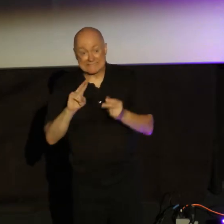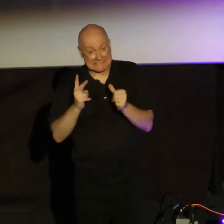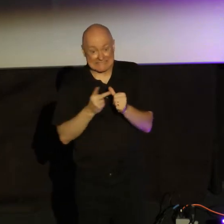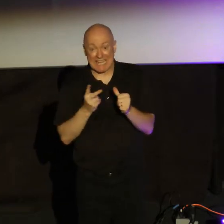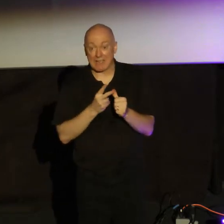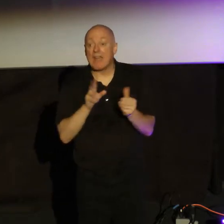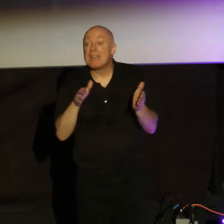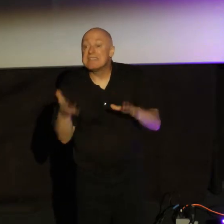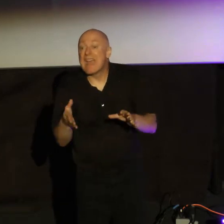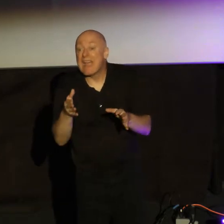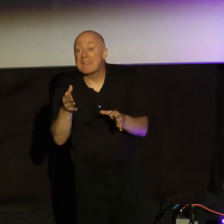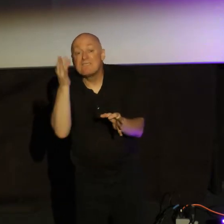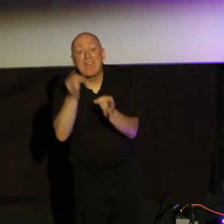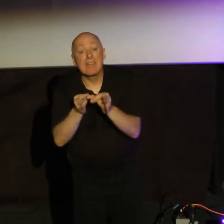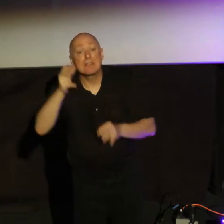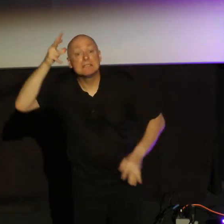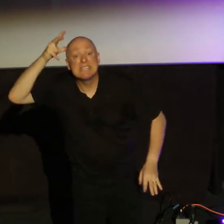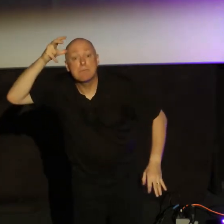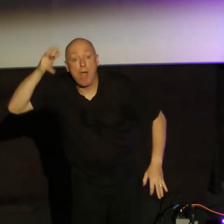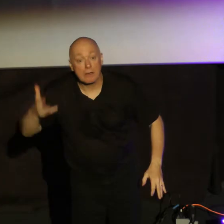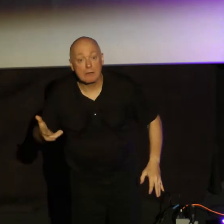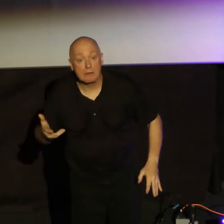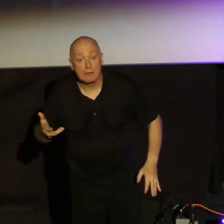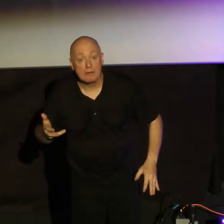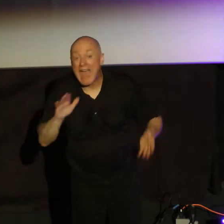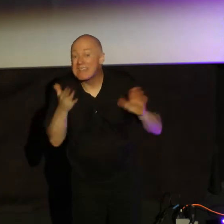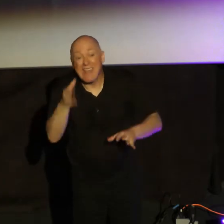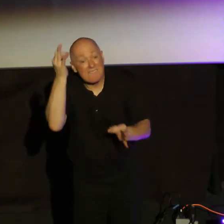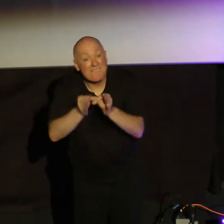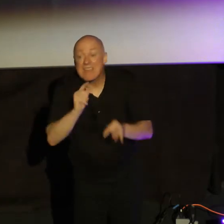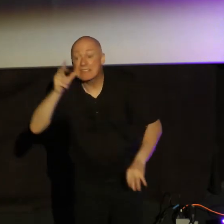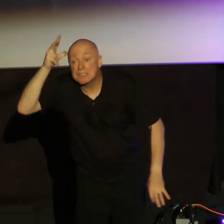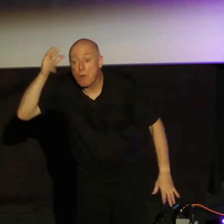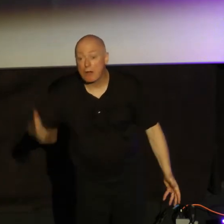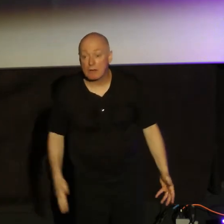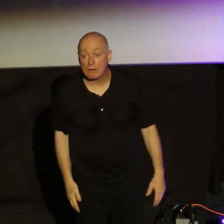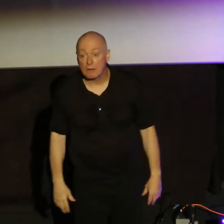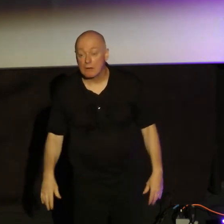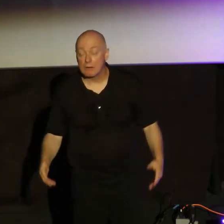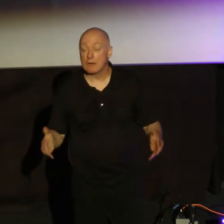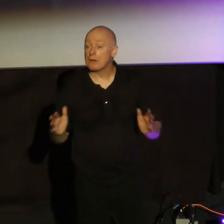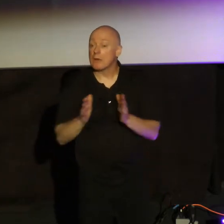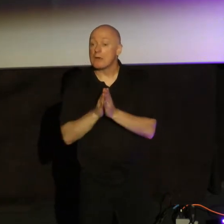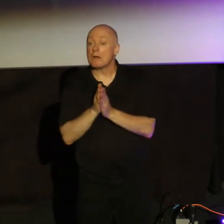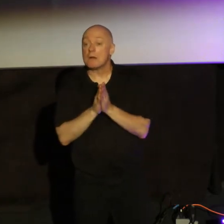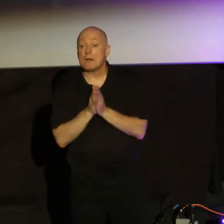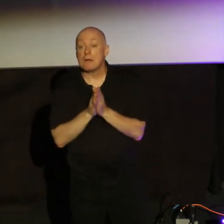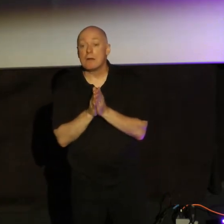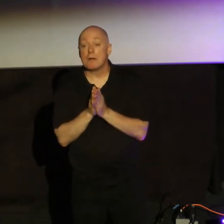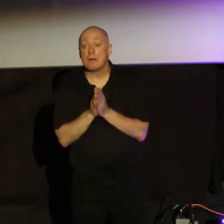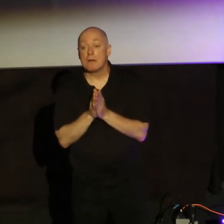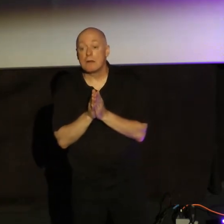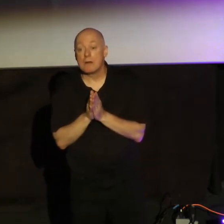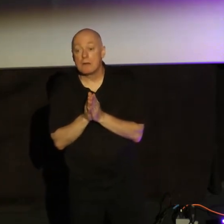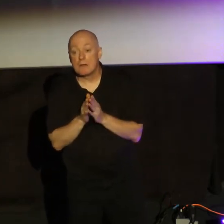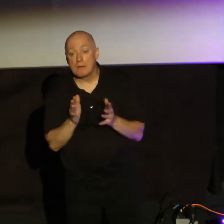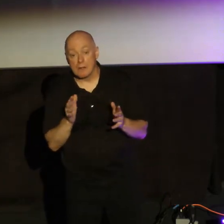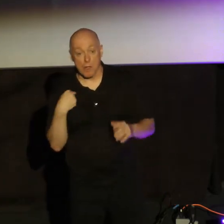A dead faith is demonic. Is my faith any different? Is my faith any different? Now, we understand from James